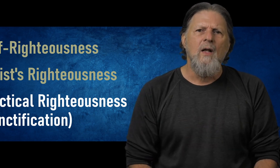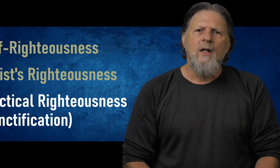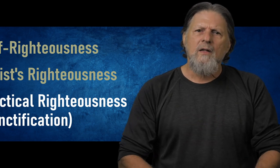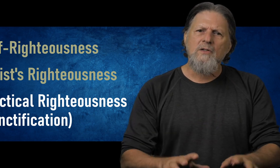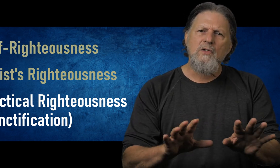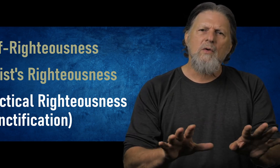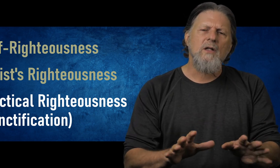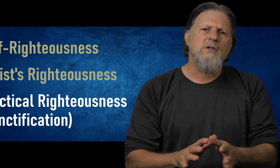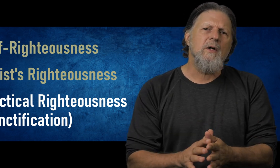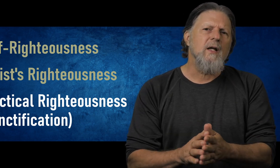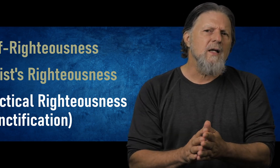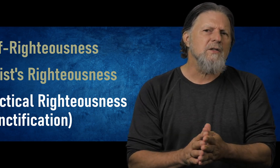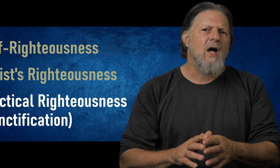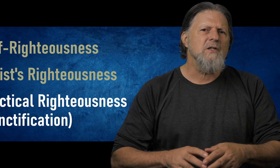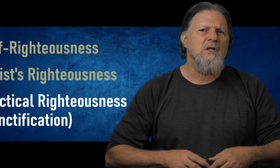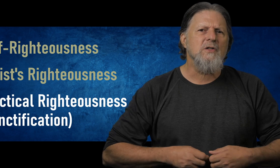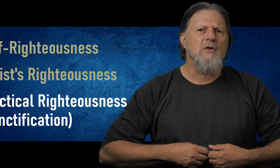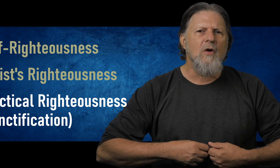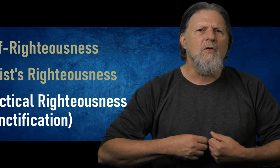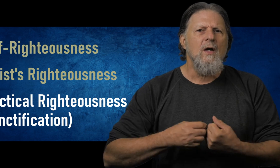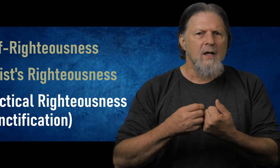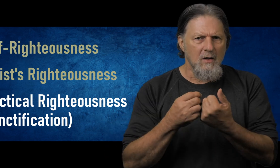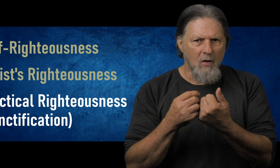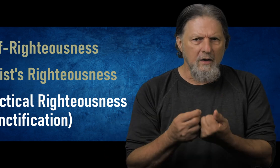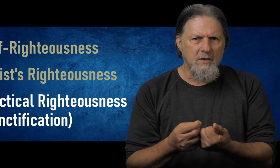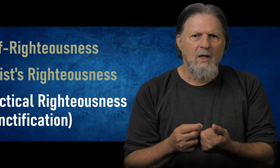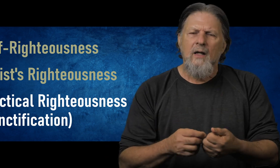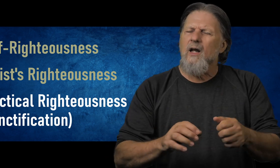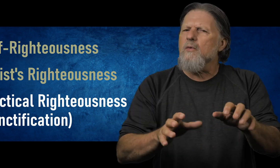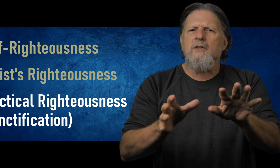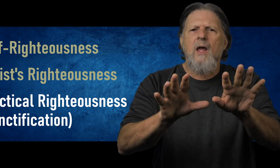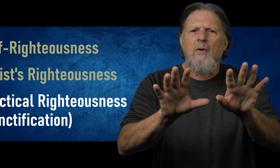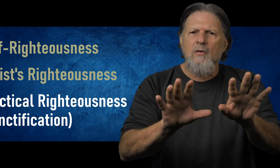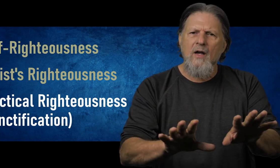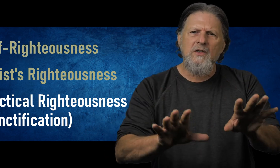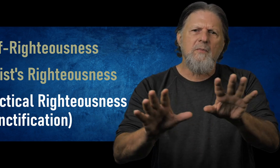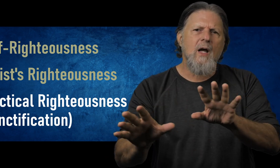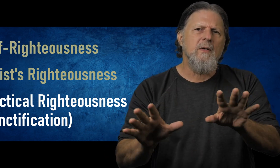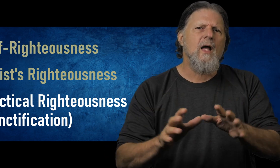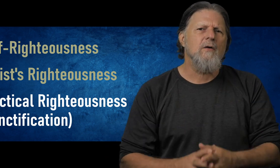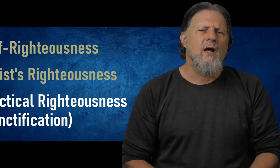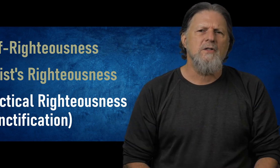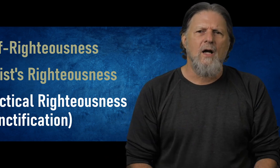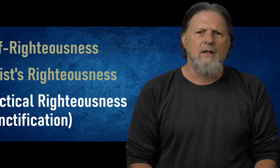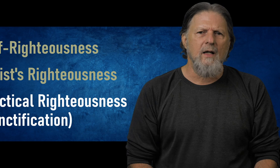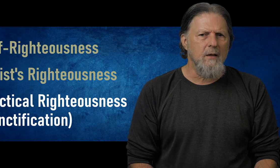This is the work of the Spirit in us, causing us to grow in holiness. In other words, a progressive becoming like Christ on a daily